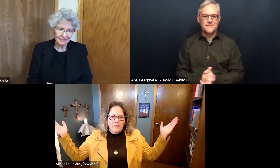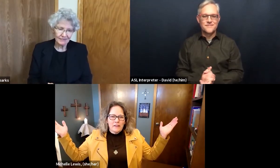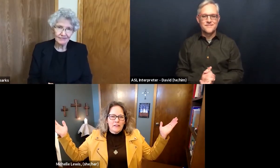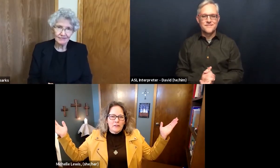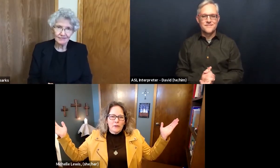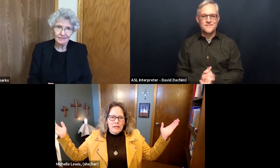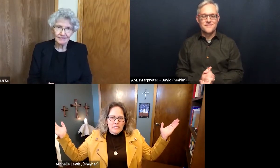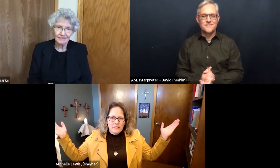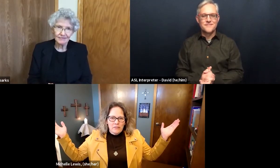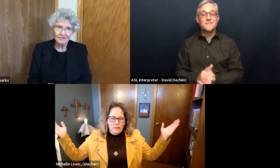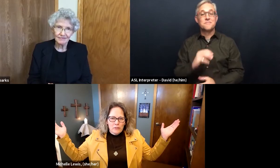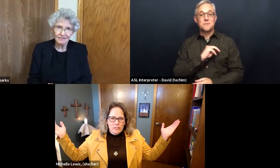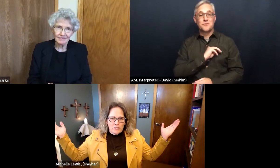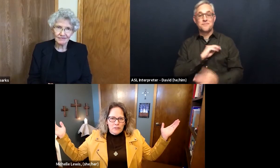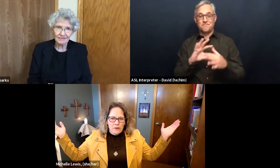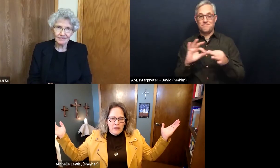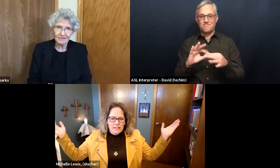The grace of our Lord Jesus Christ.